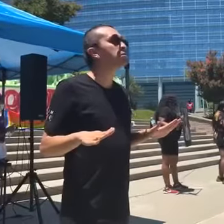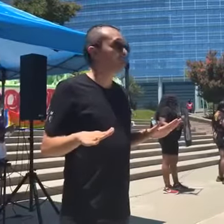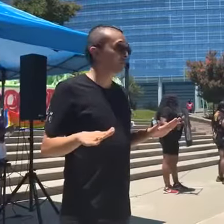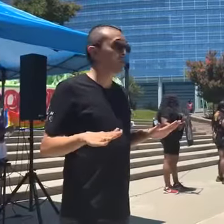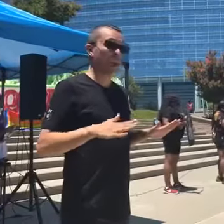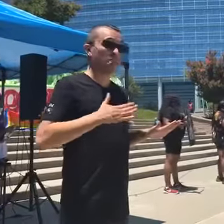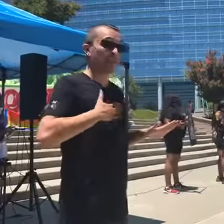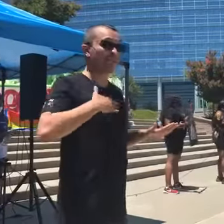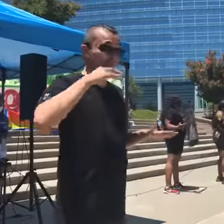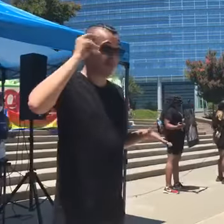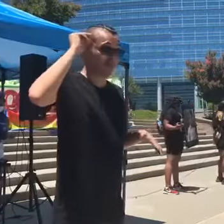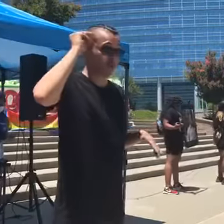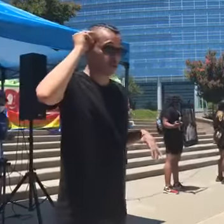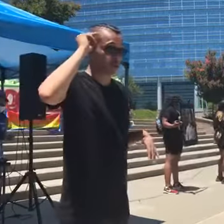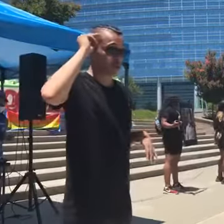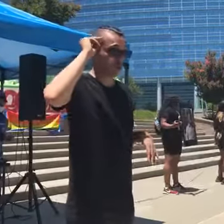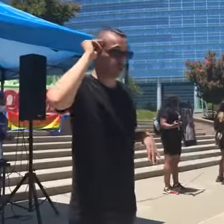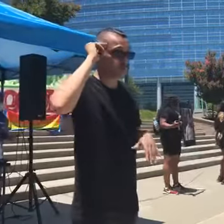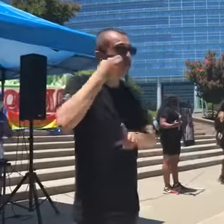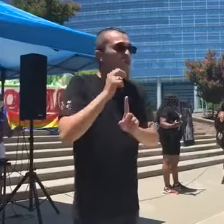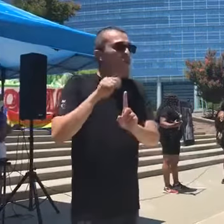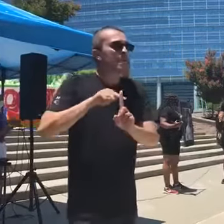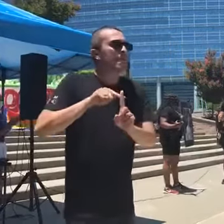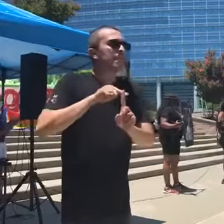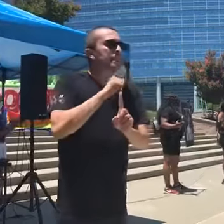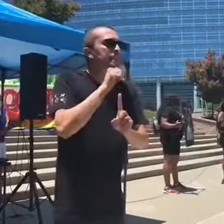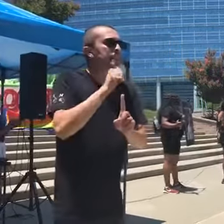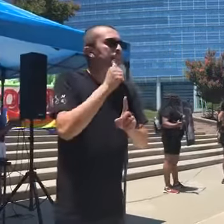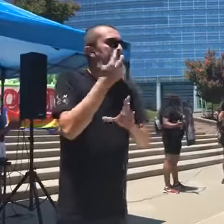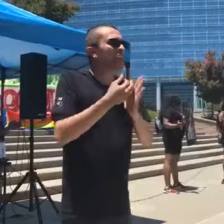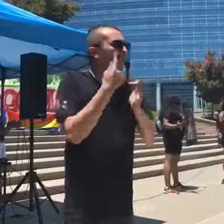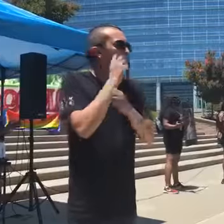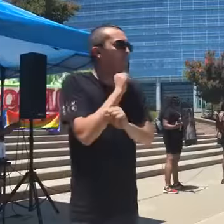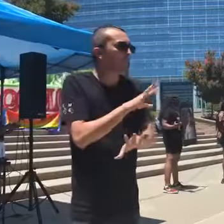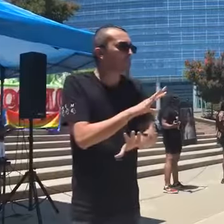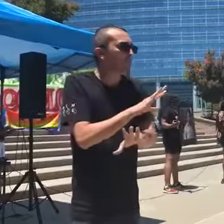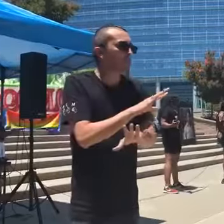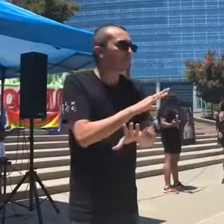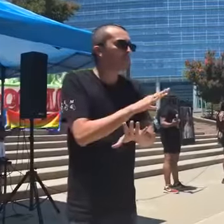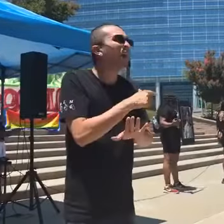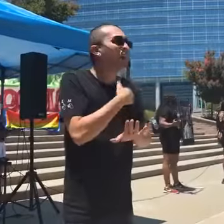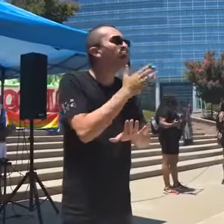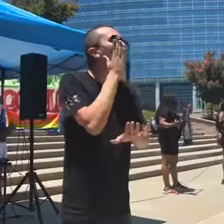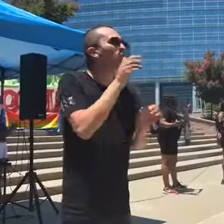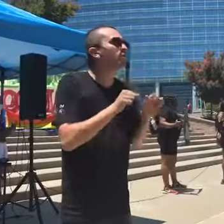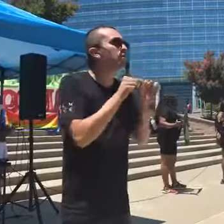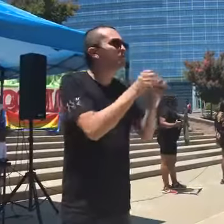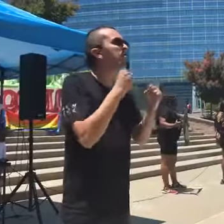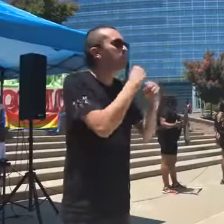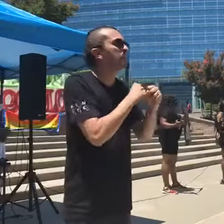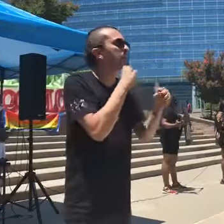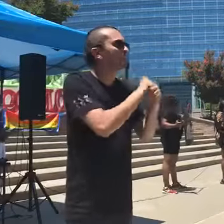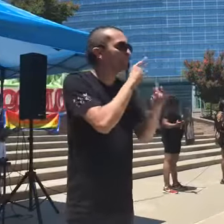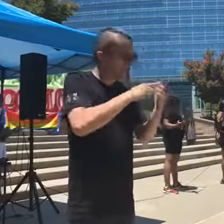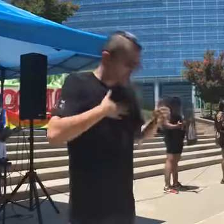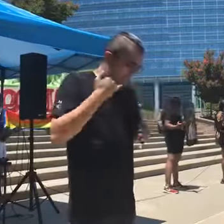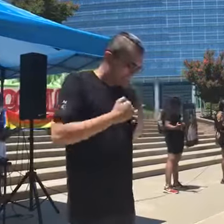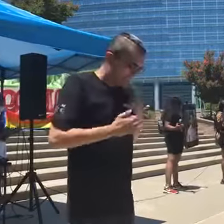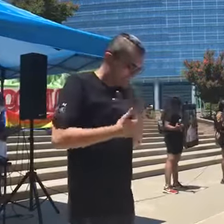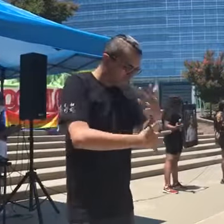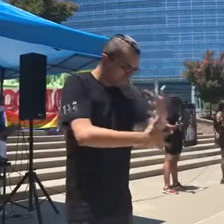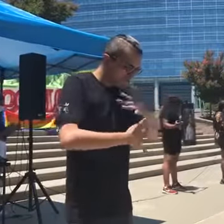My nephew, he did not die in vain. And I will fight until I take my last breath.